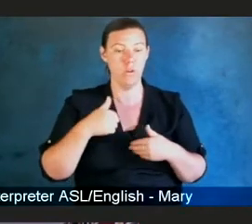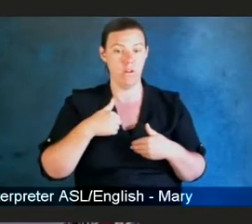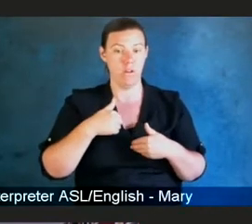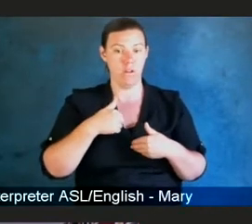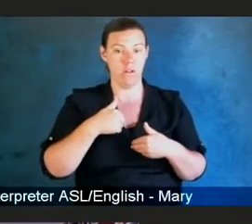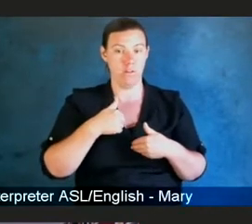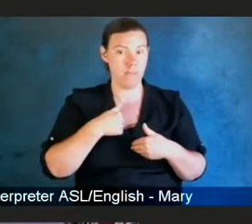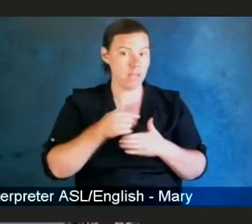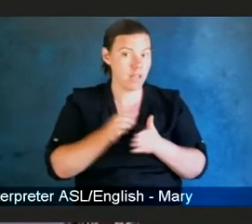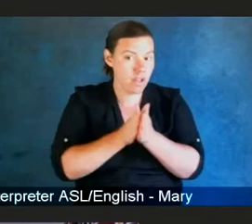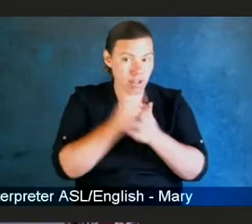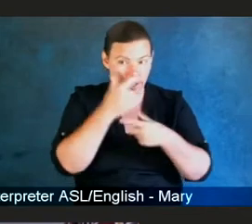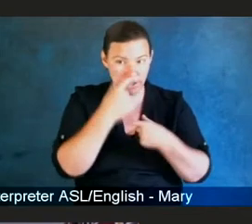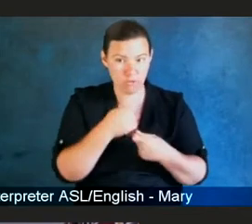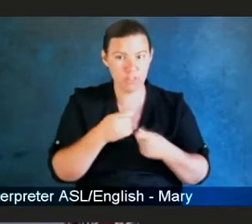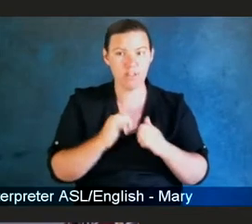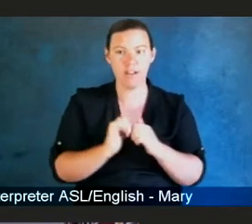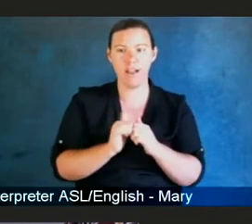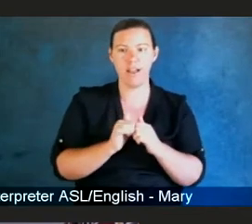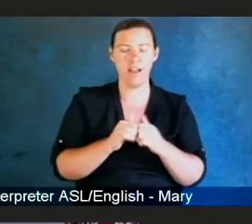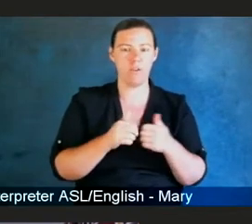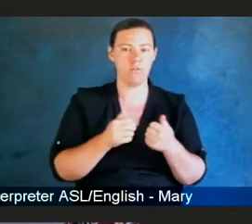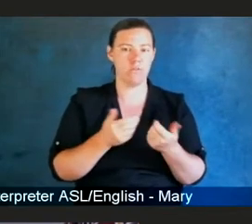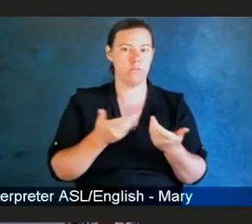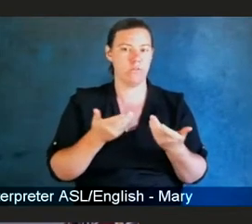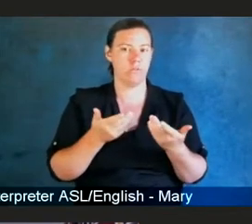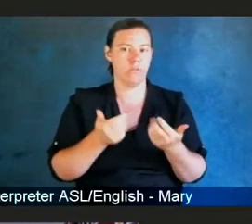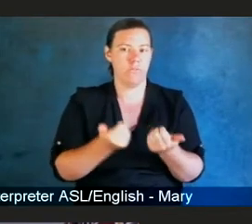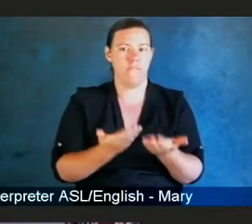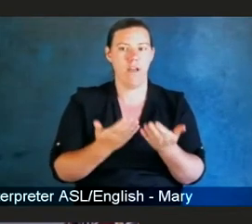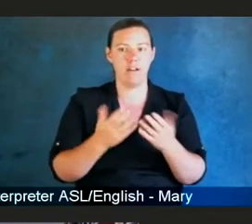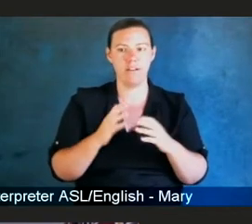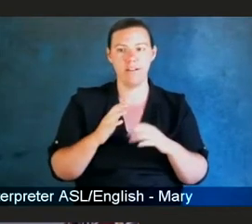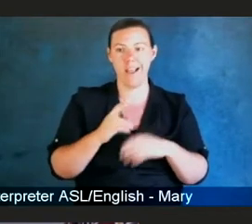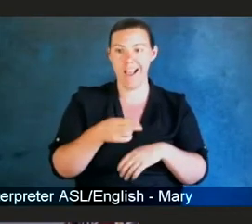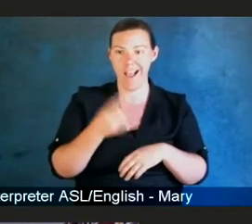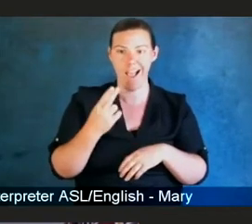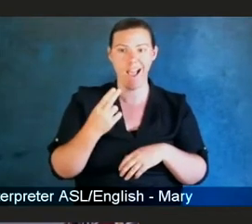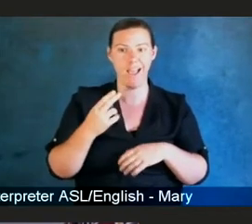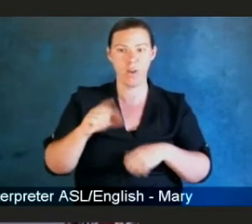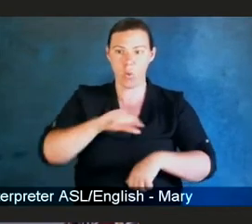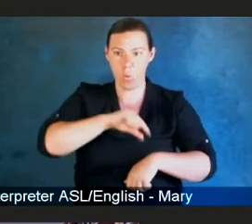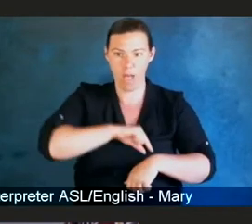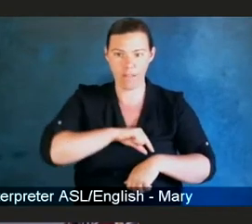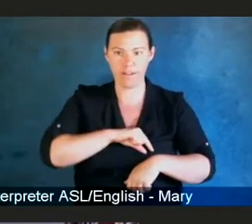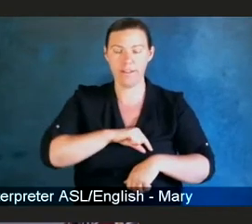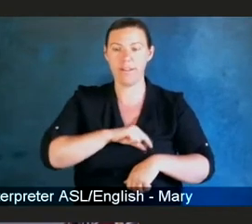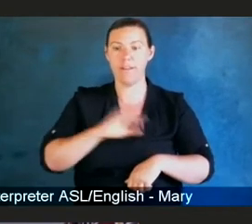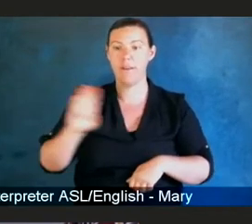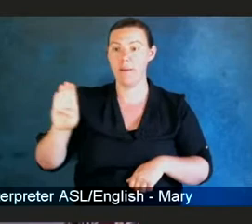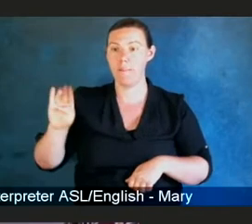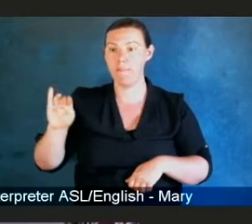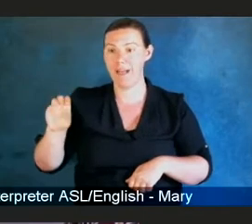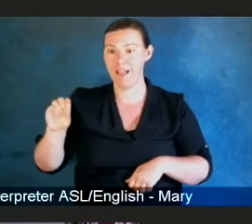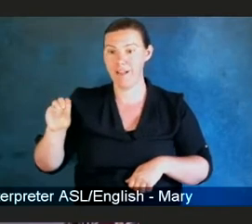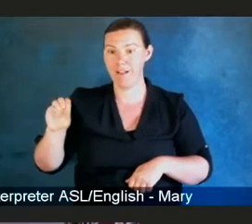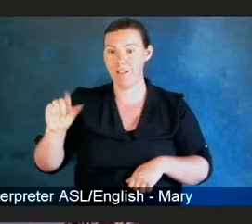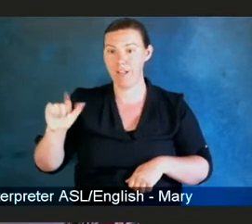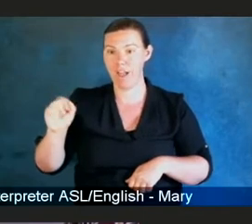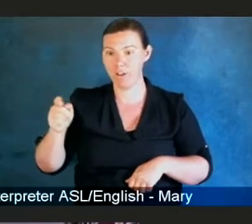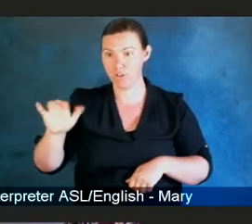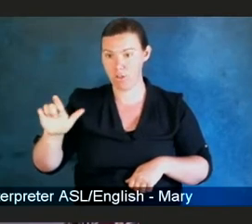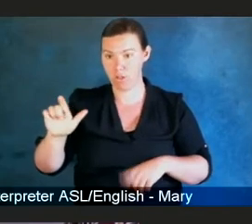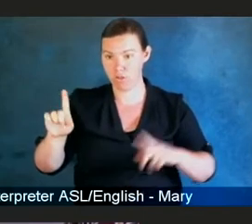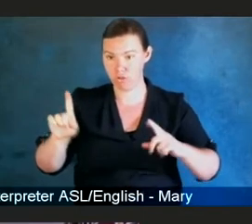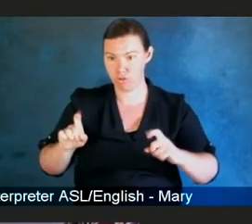that are appropriately bioethically sound, in developing countries around the